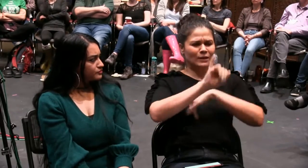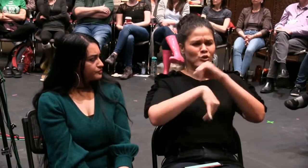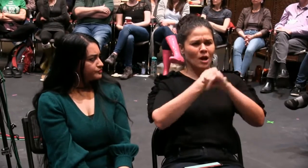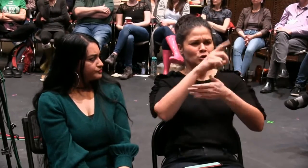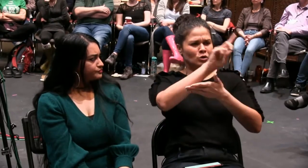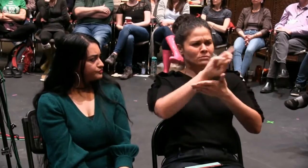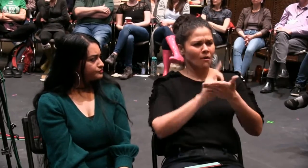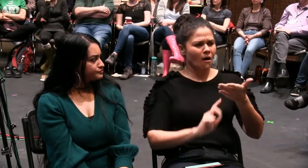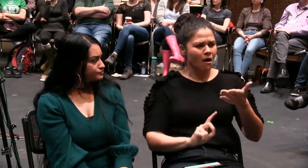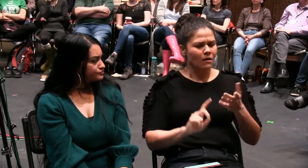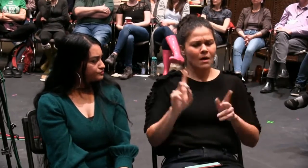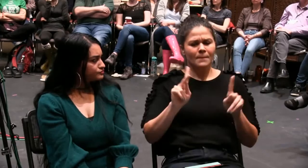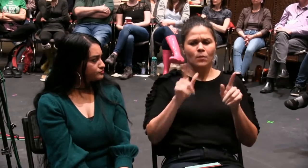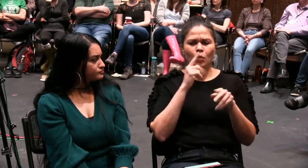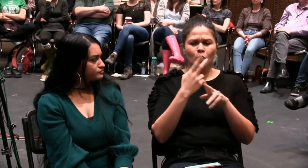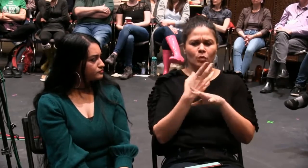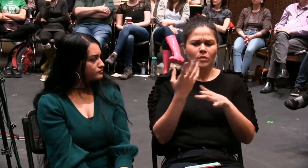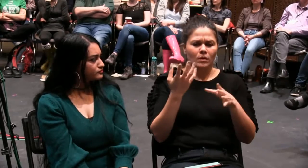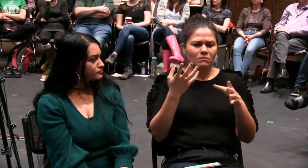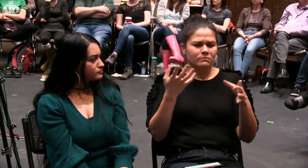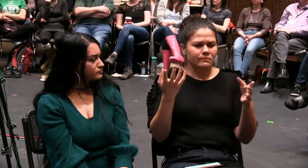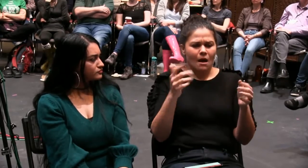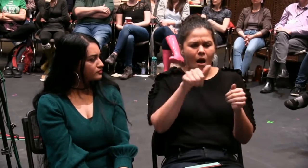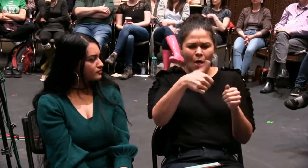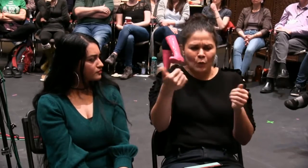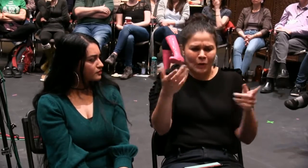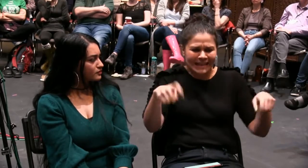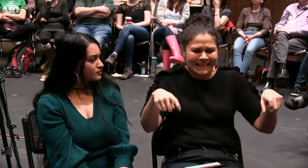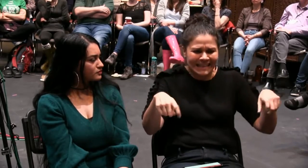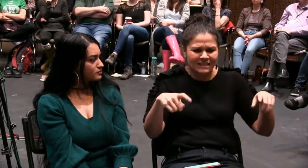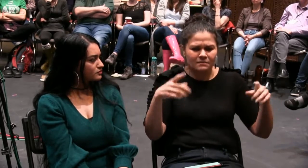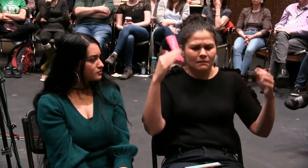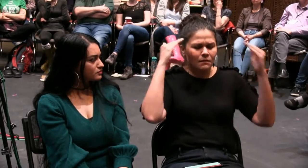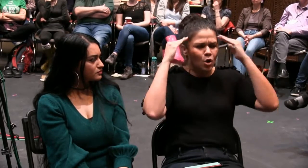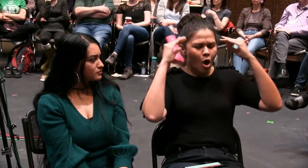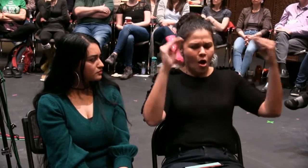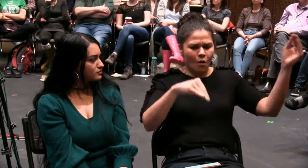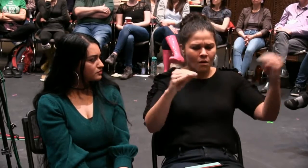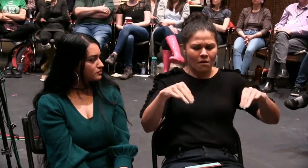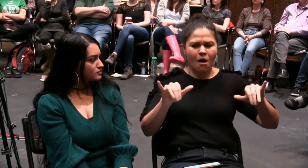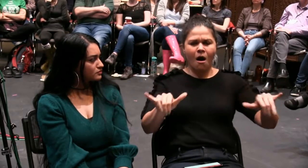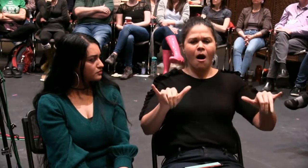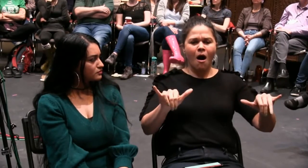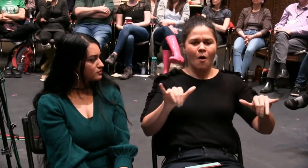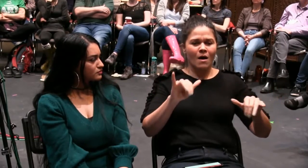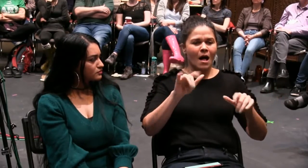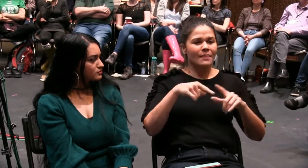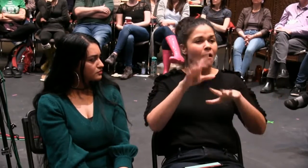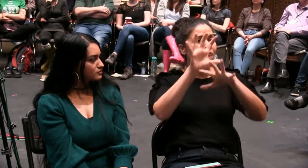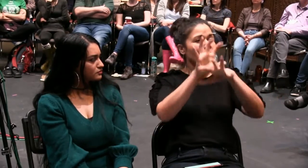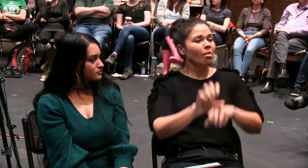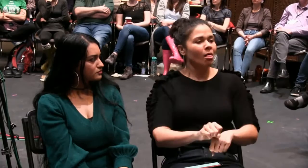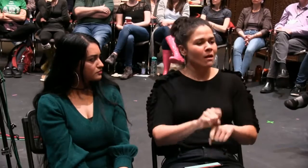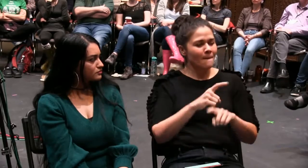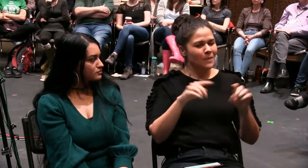and create international impact? How can we design things